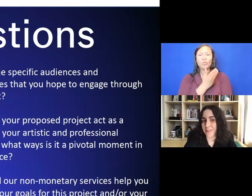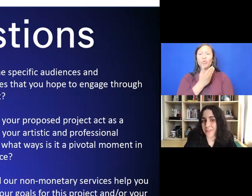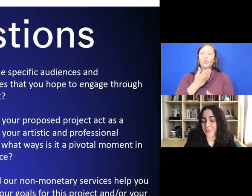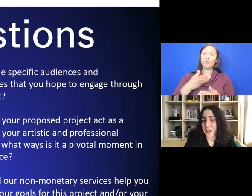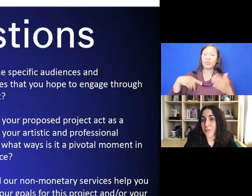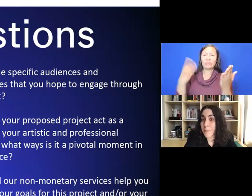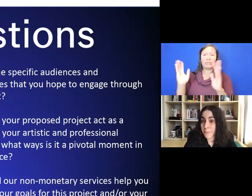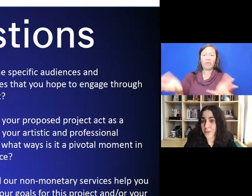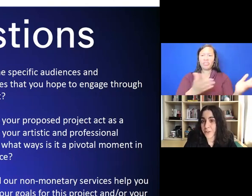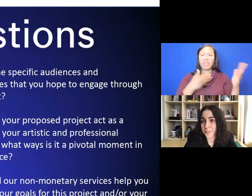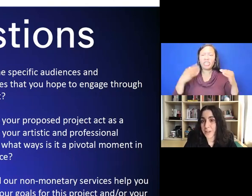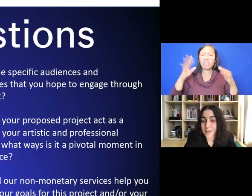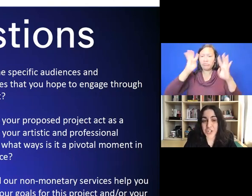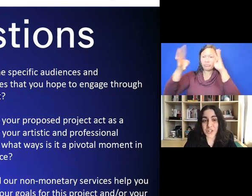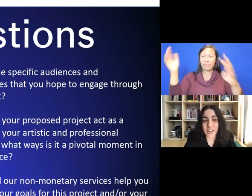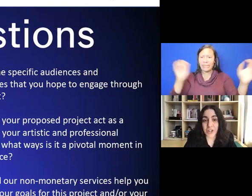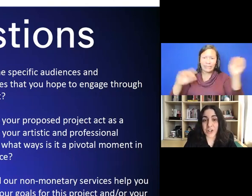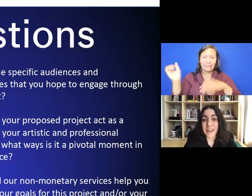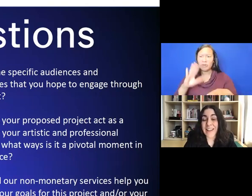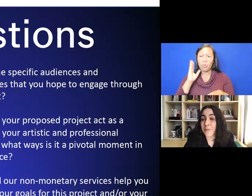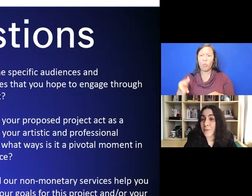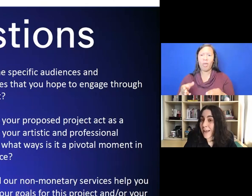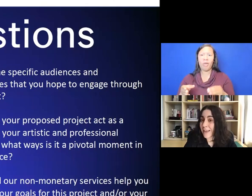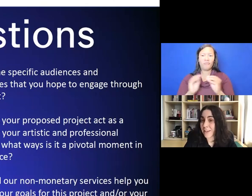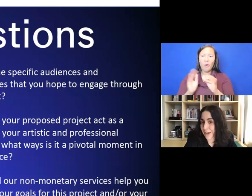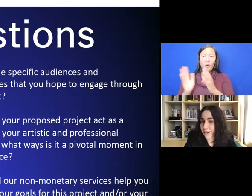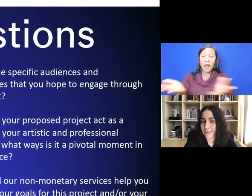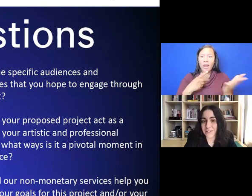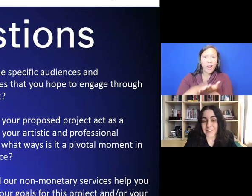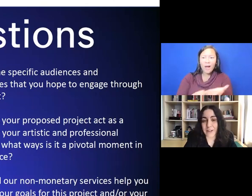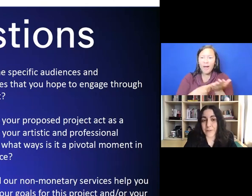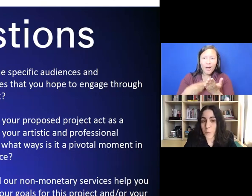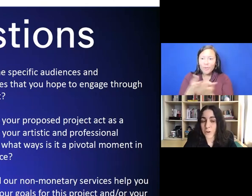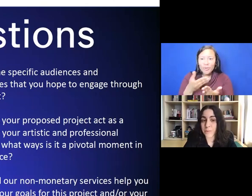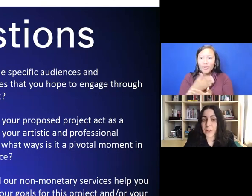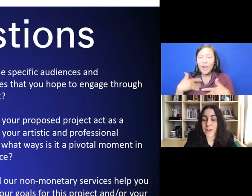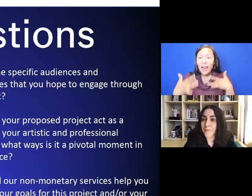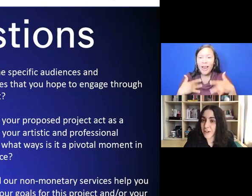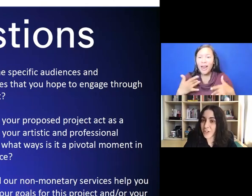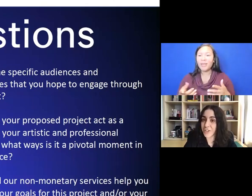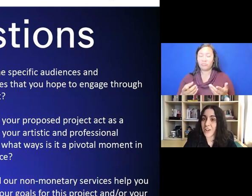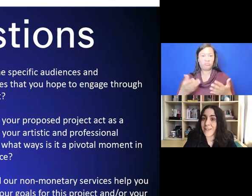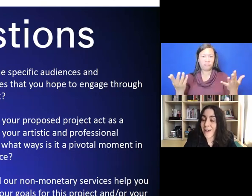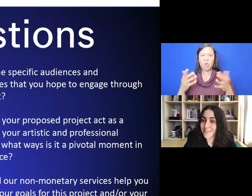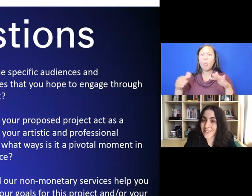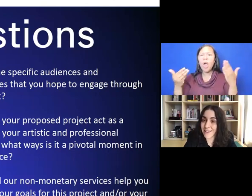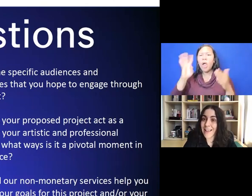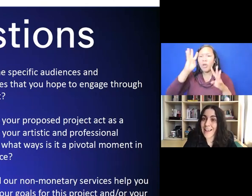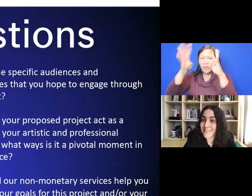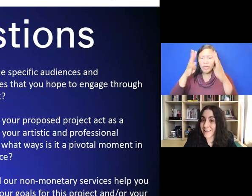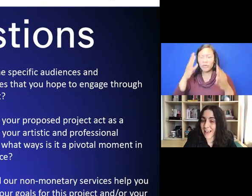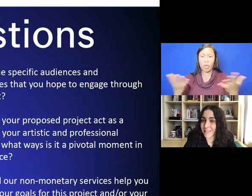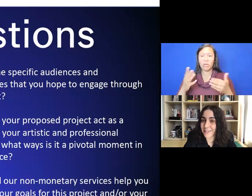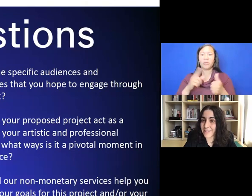ways. Remember though, innovation can occur in a variety of areas like form, function, content,